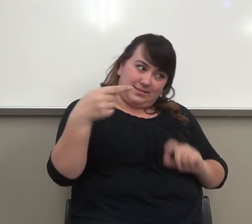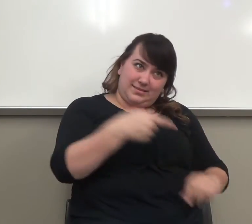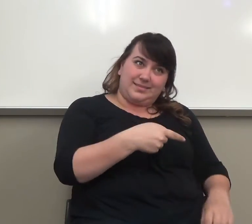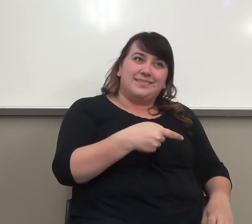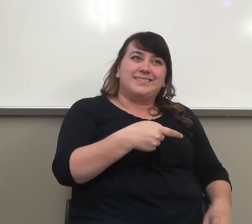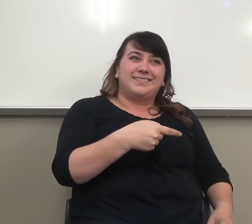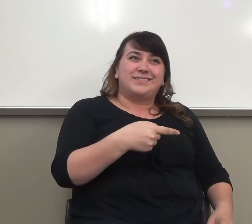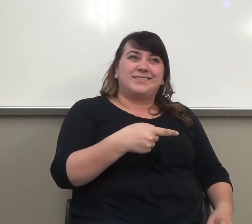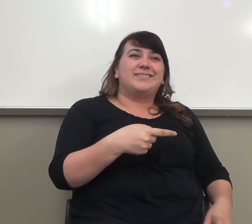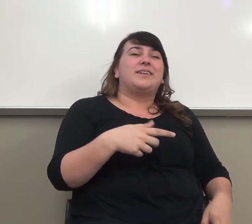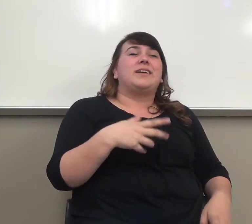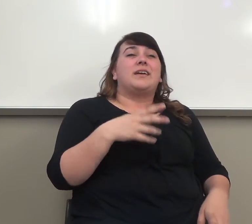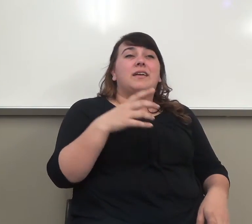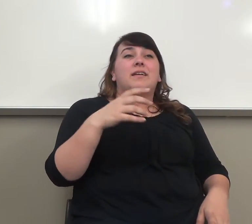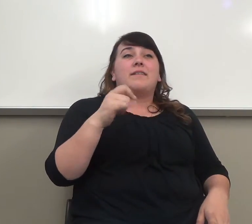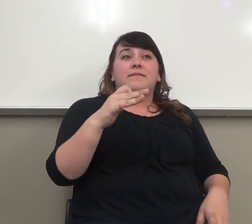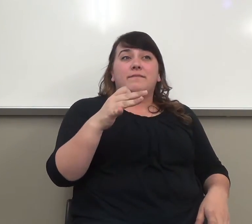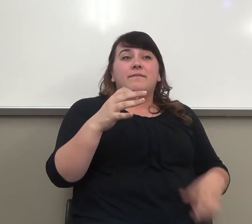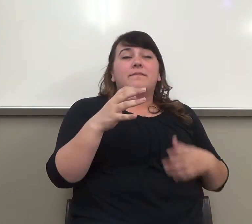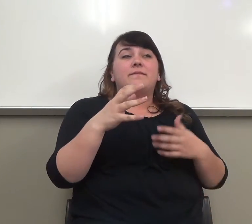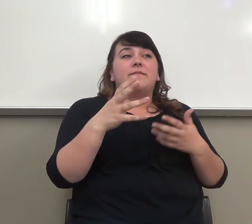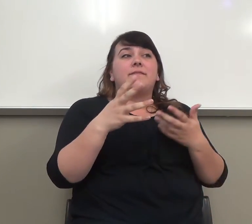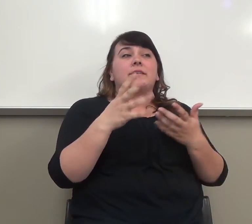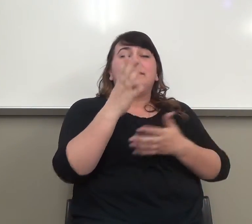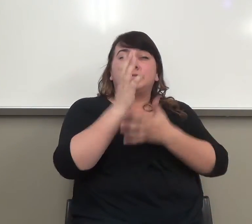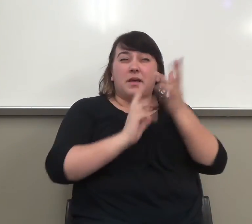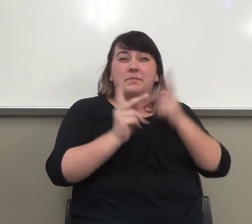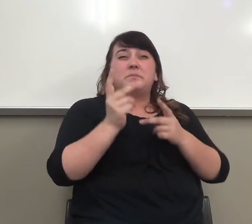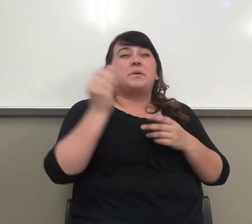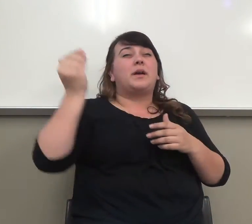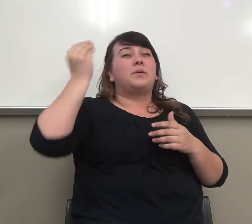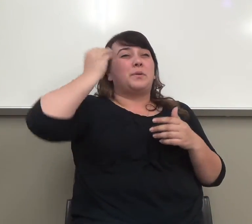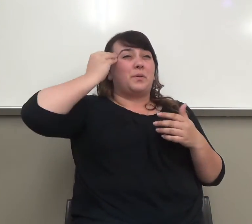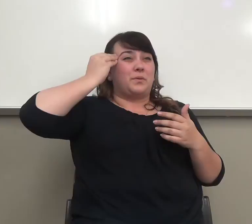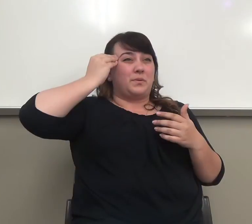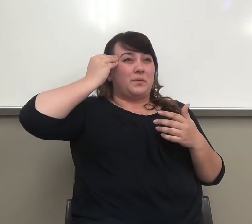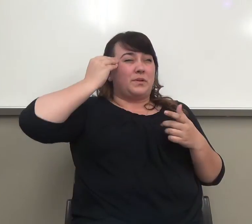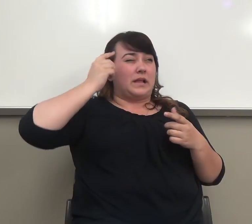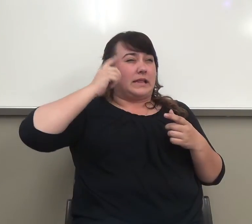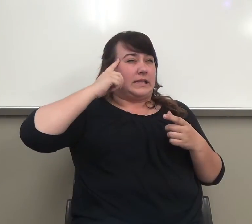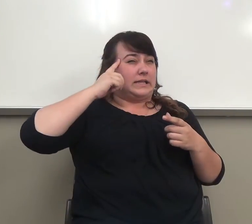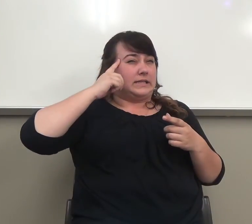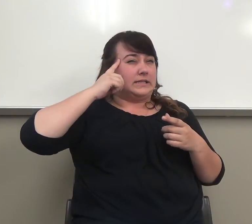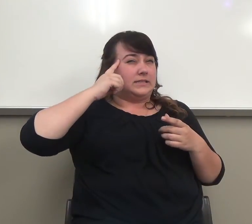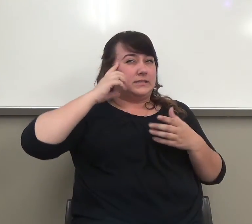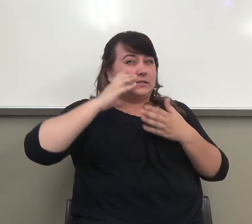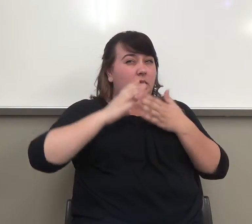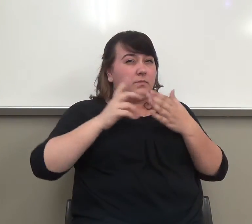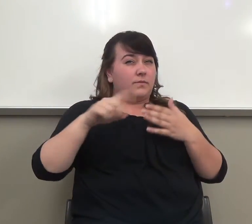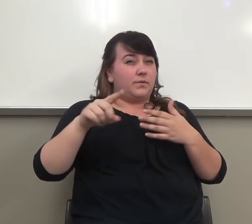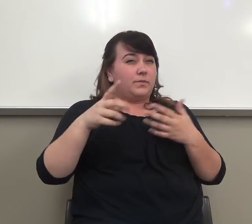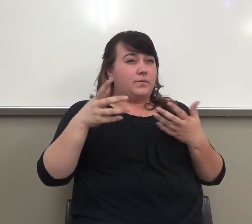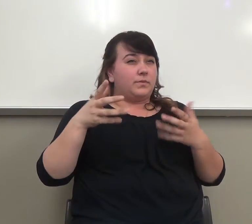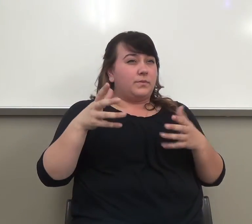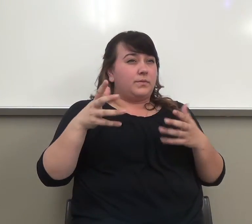to, if you have, some people I know, I think some people in this class, already